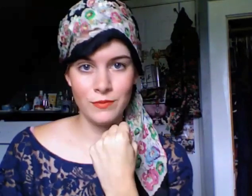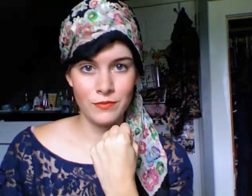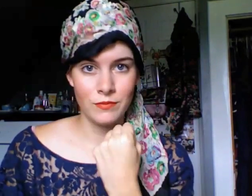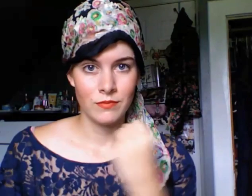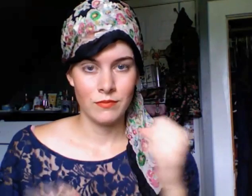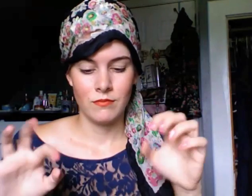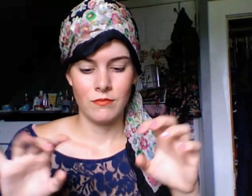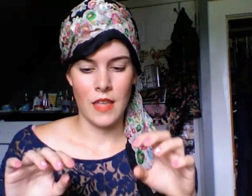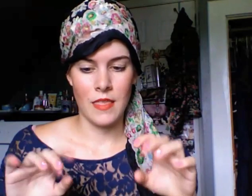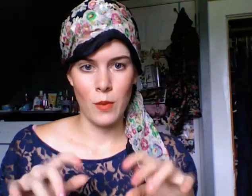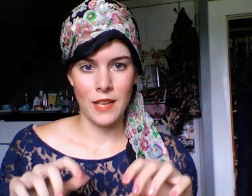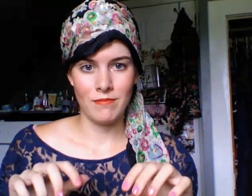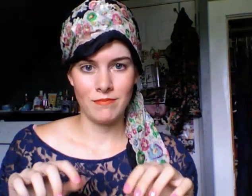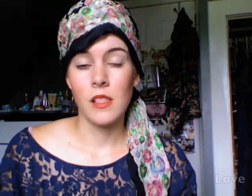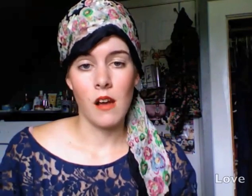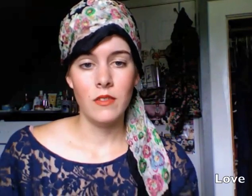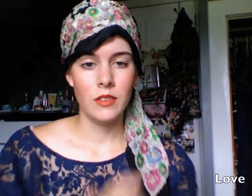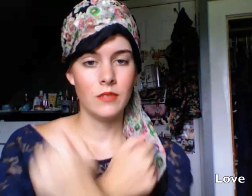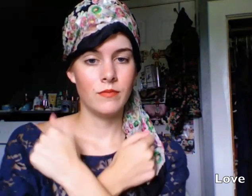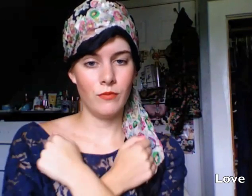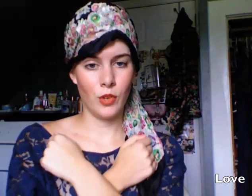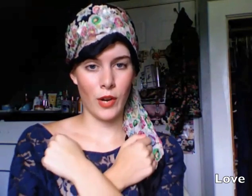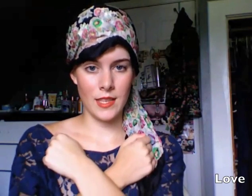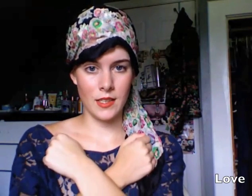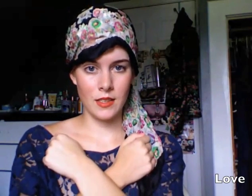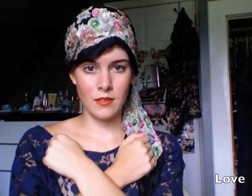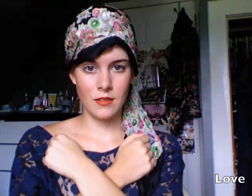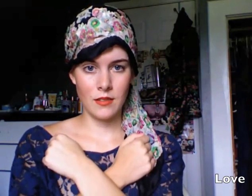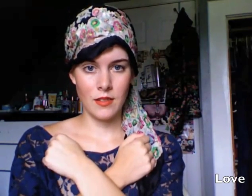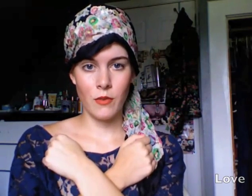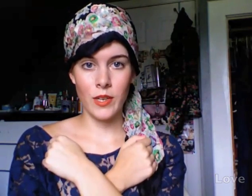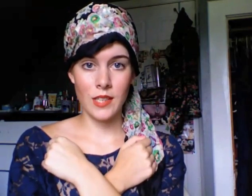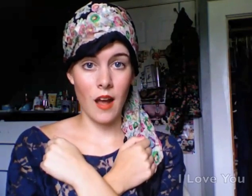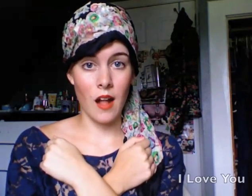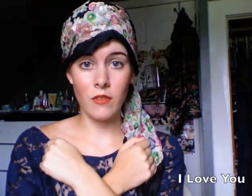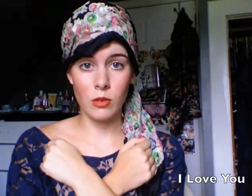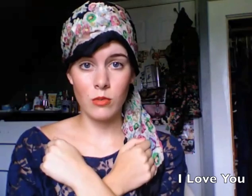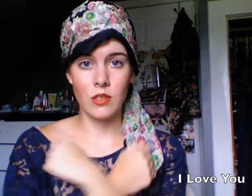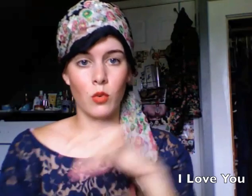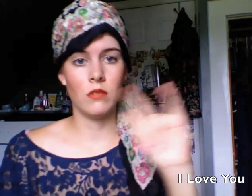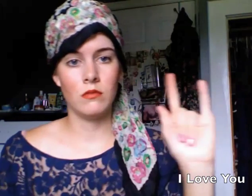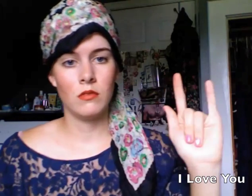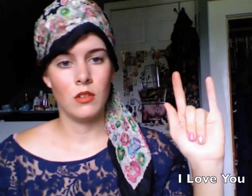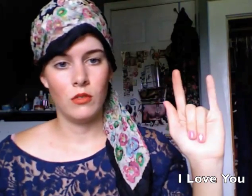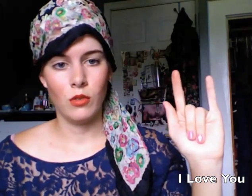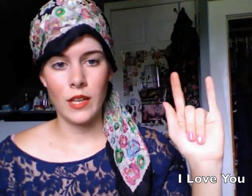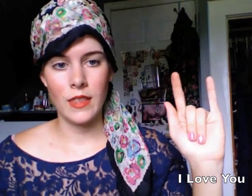and then website. Love, you go like this. If you want to say I love you to someone, you like that.